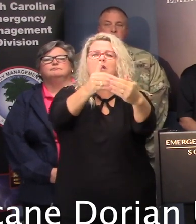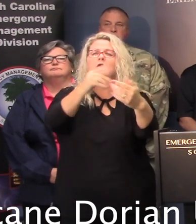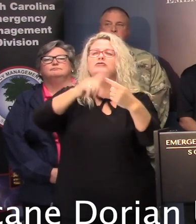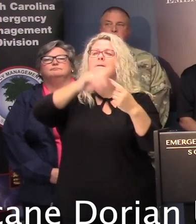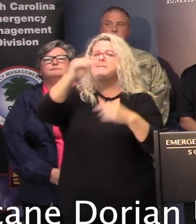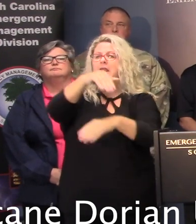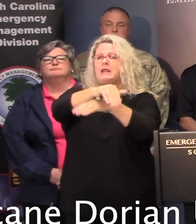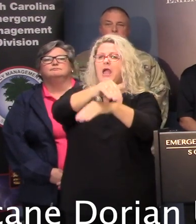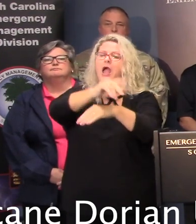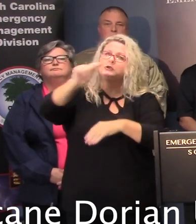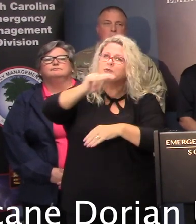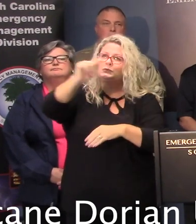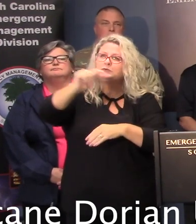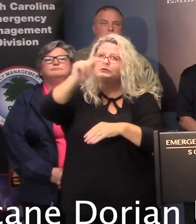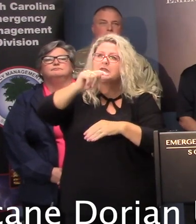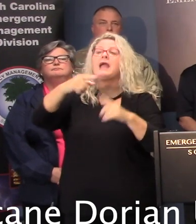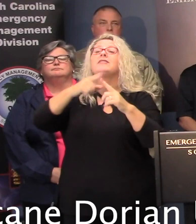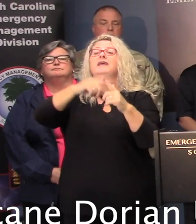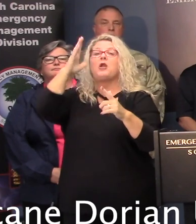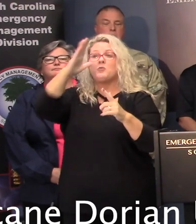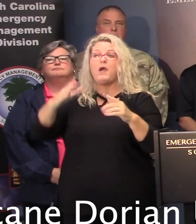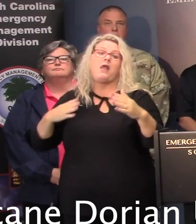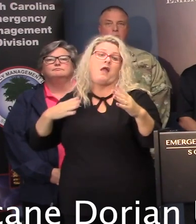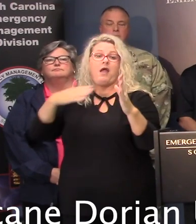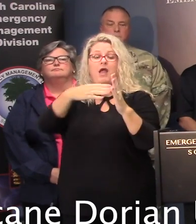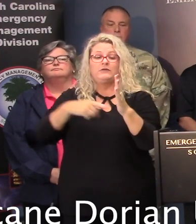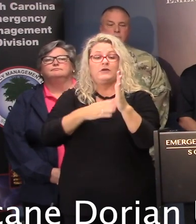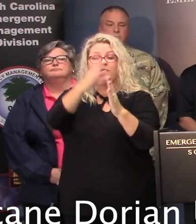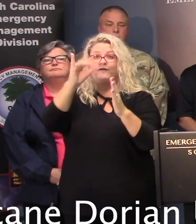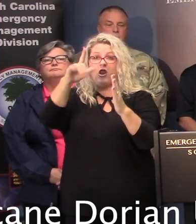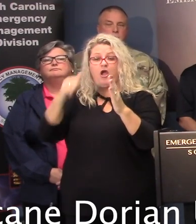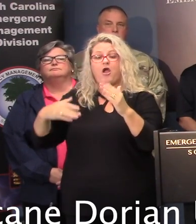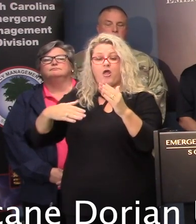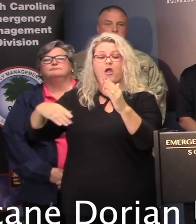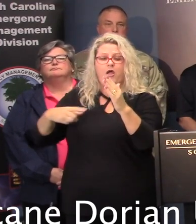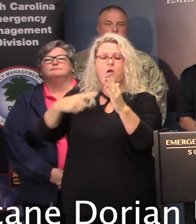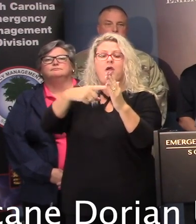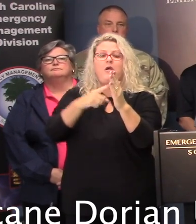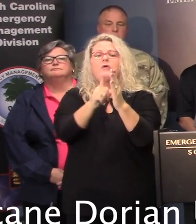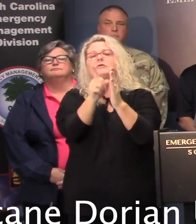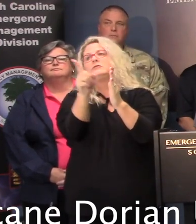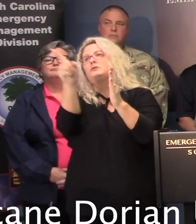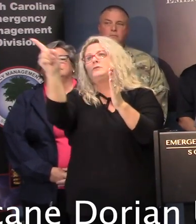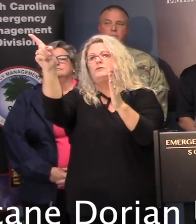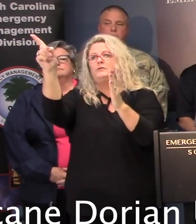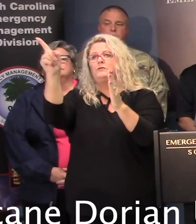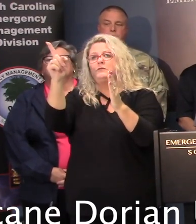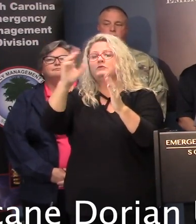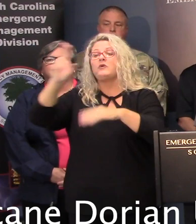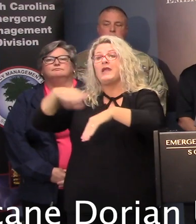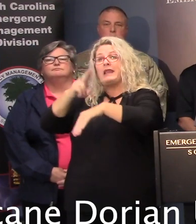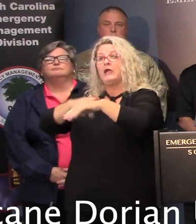into Tuesday before starting to turn northward and increase in forward speed. The latest, uh, forecast from the National Hurricane Center